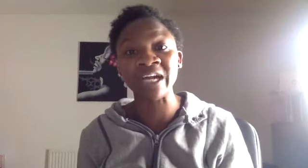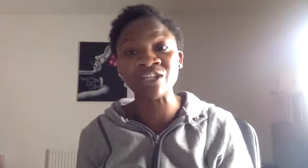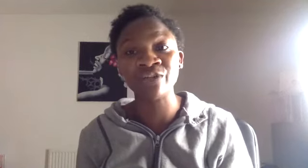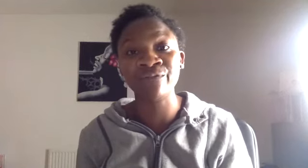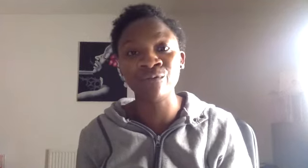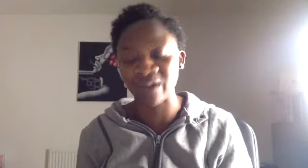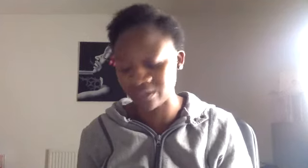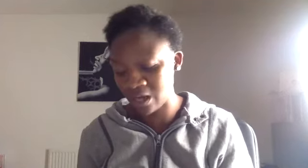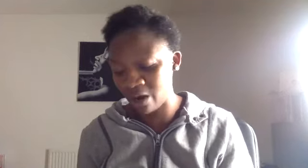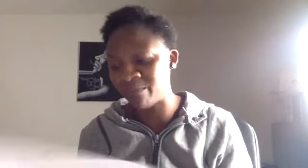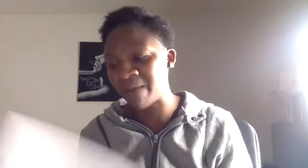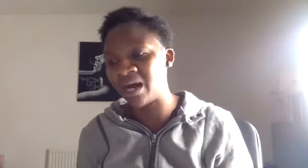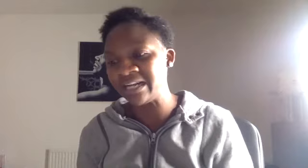to the forefront of my mind.